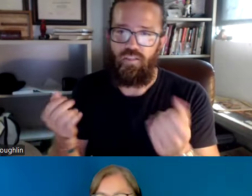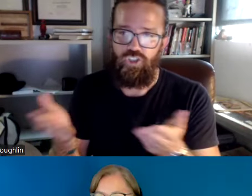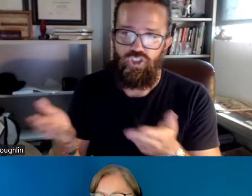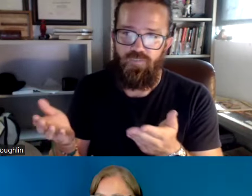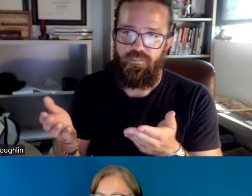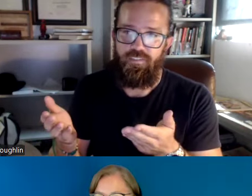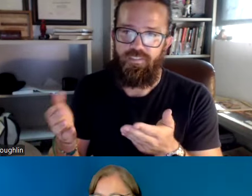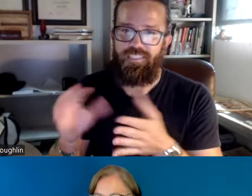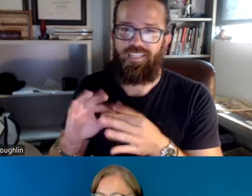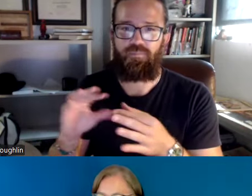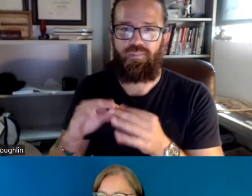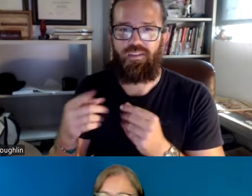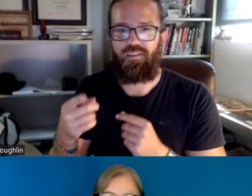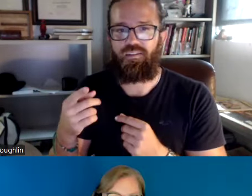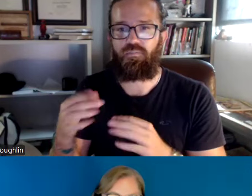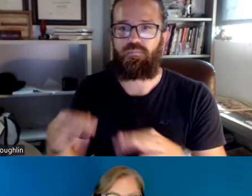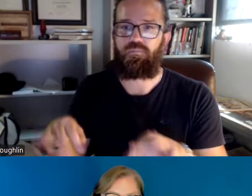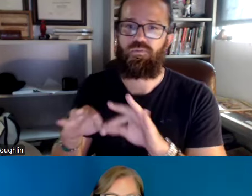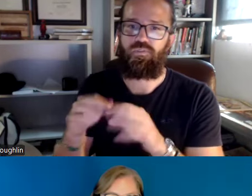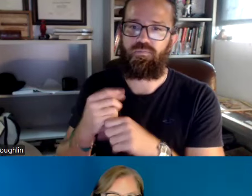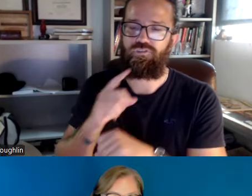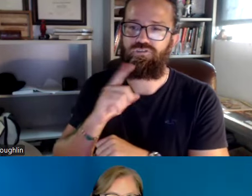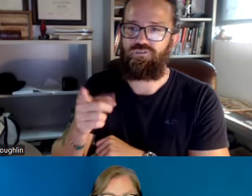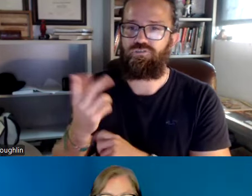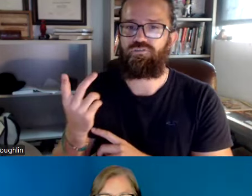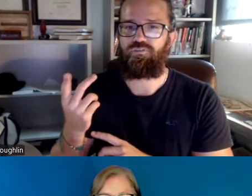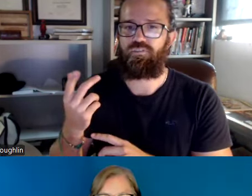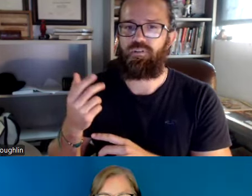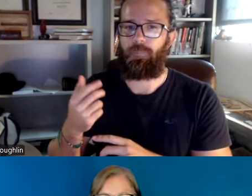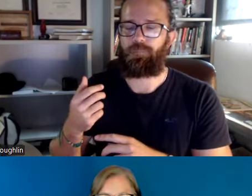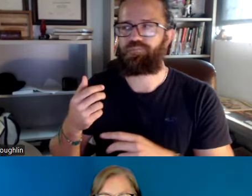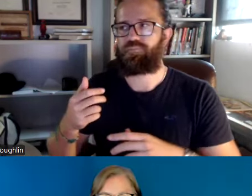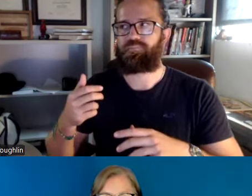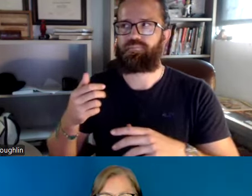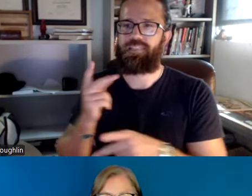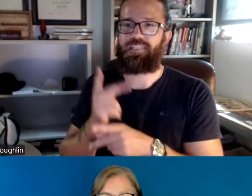There's different things here. Mental health, stress management, wellness services. And